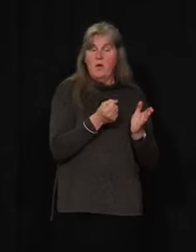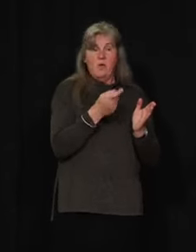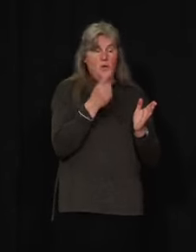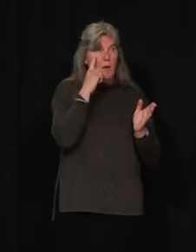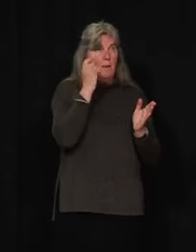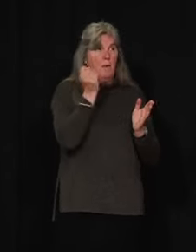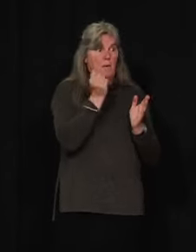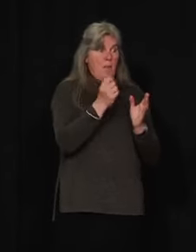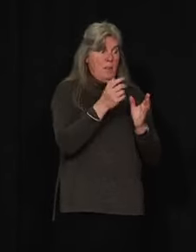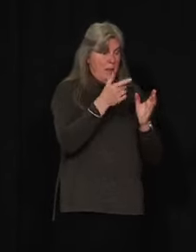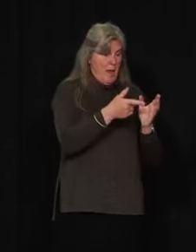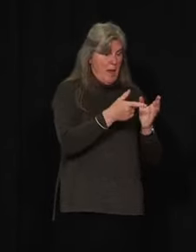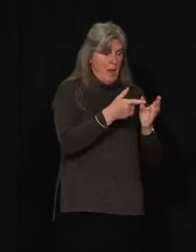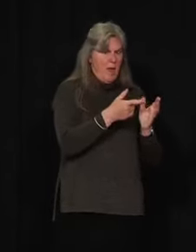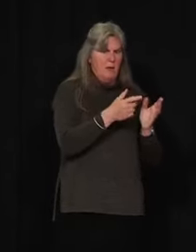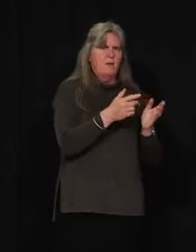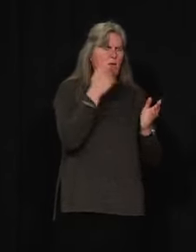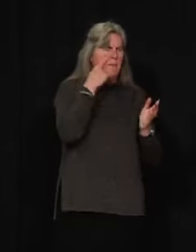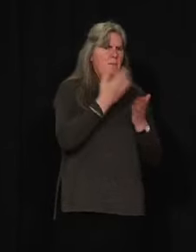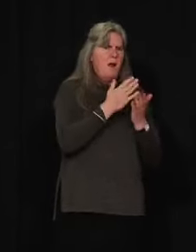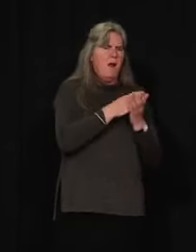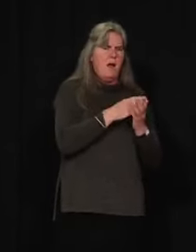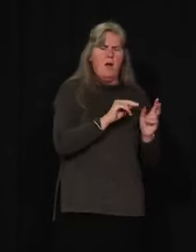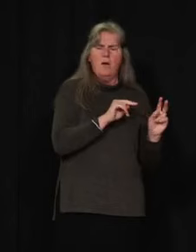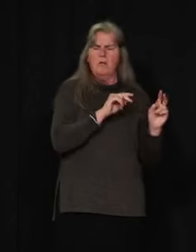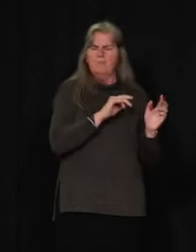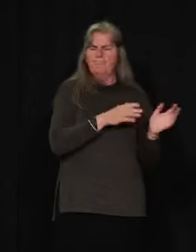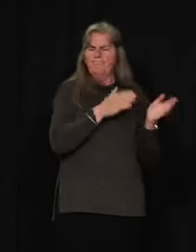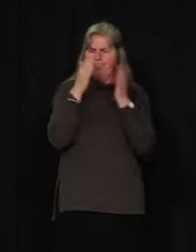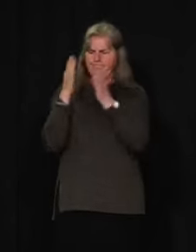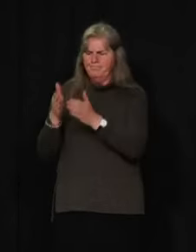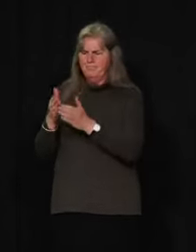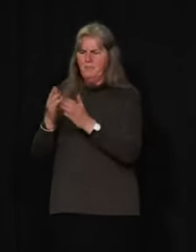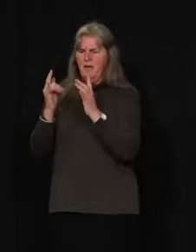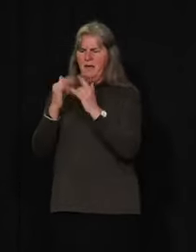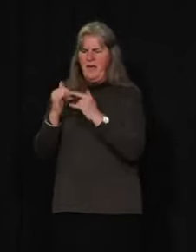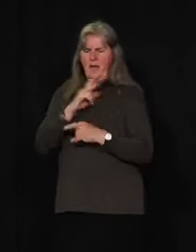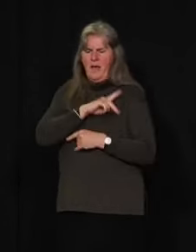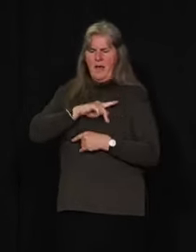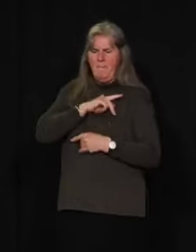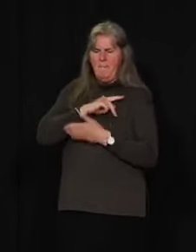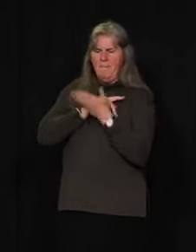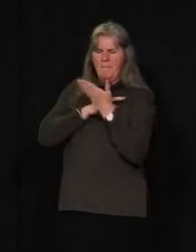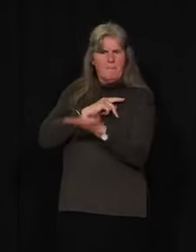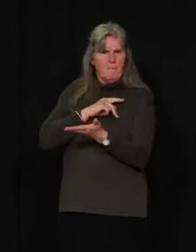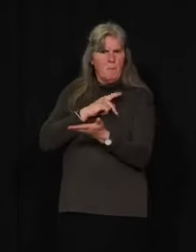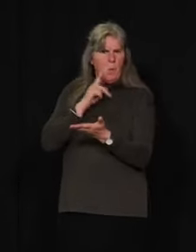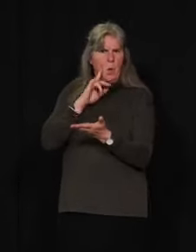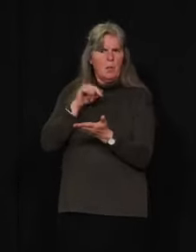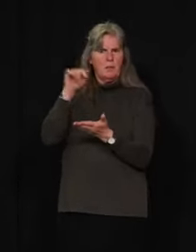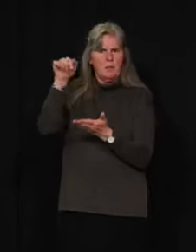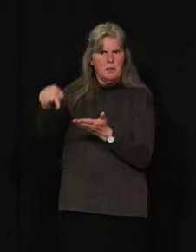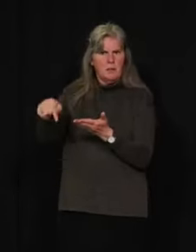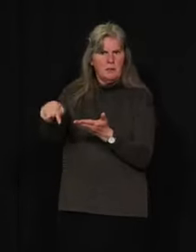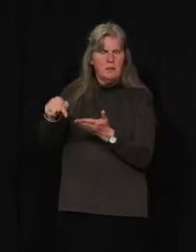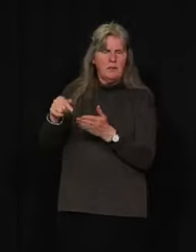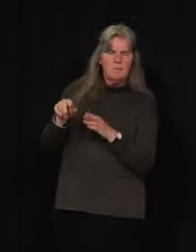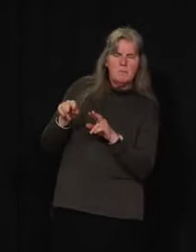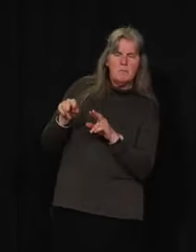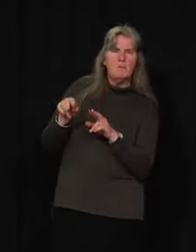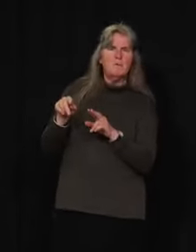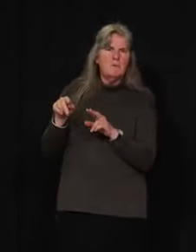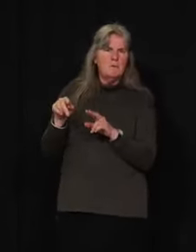translate into monitoring campsites? And I guess it would depend on a conversation and, you know, whether there